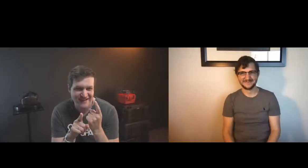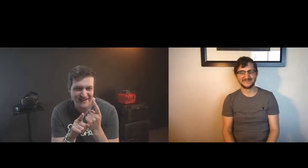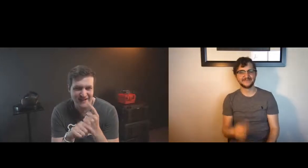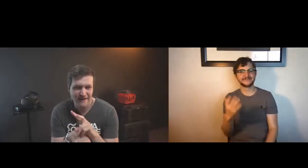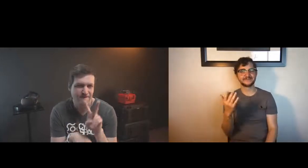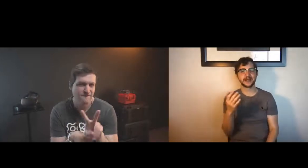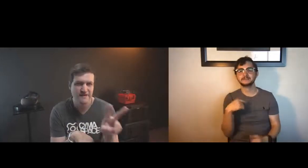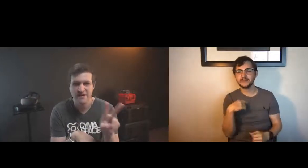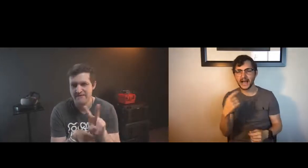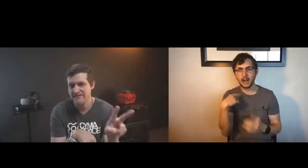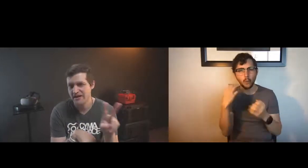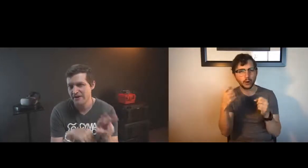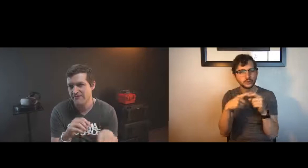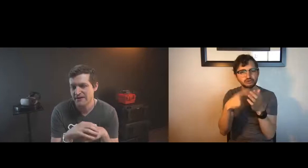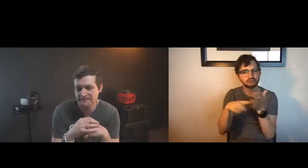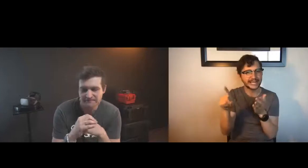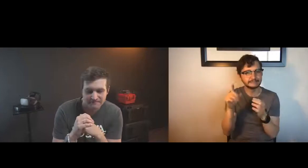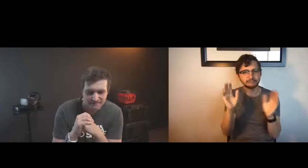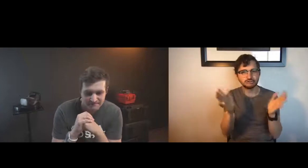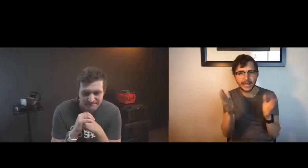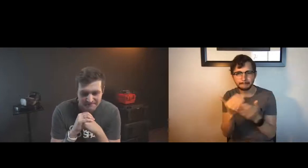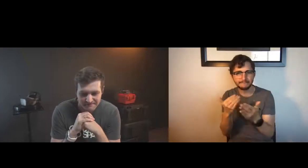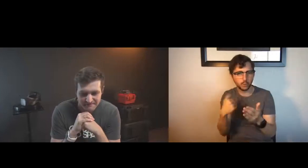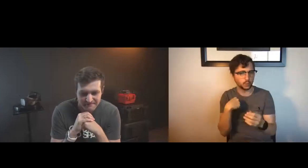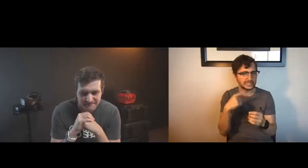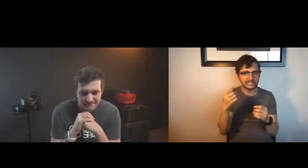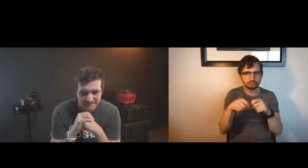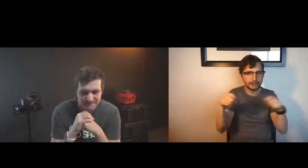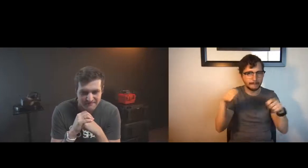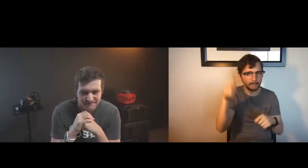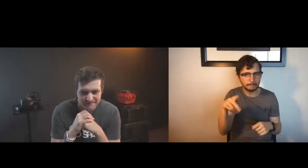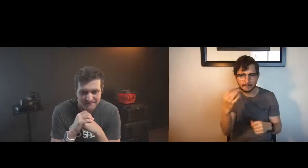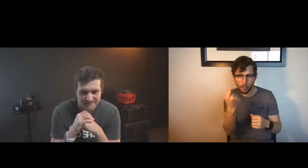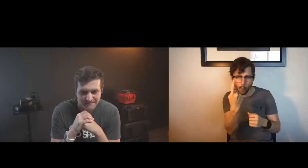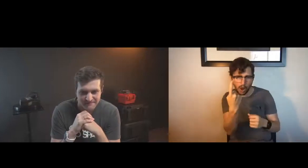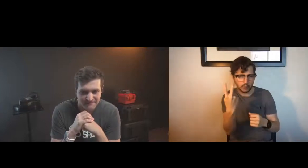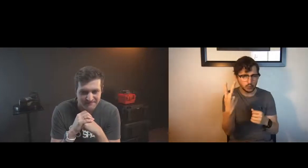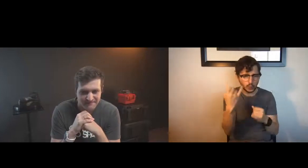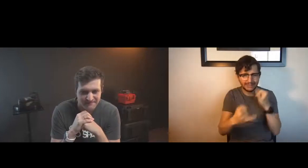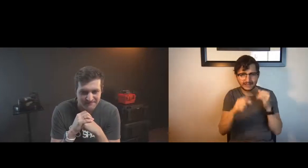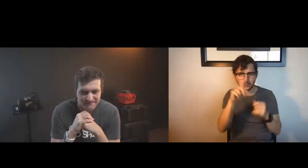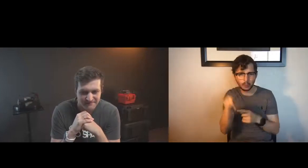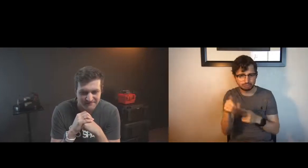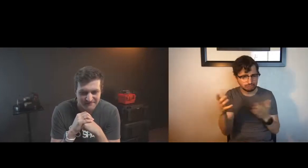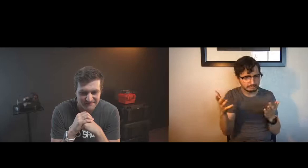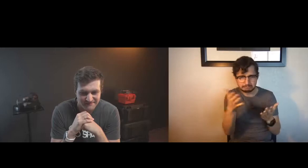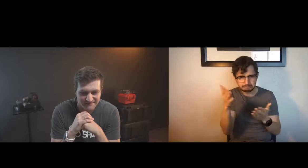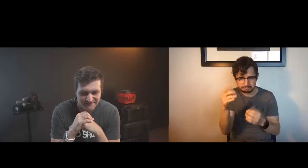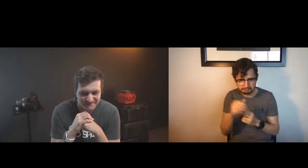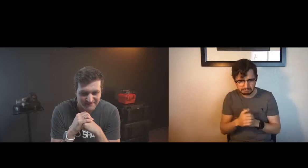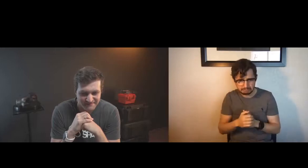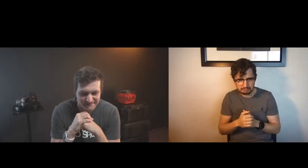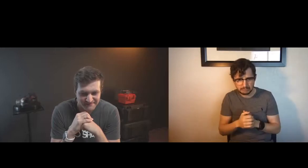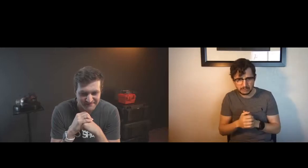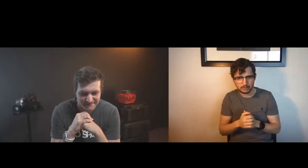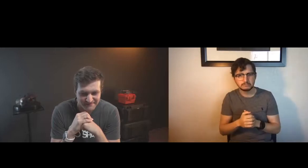fly all the way to the background vv vv all right well we are approaching the end of the hour so i